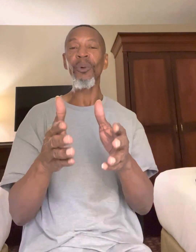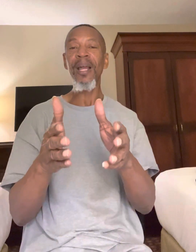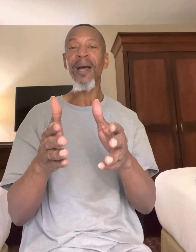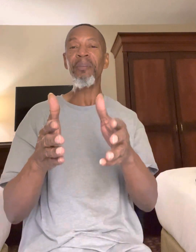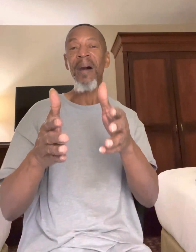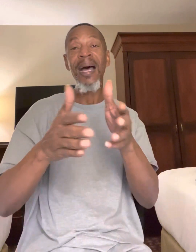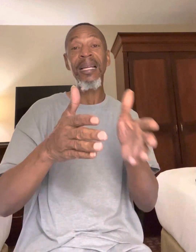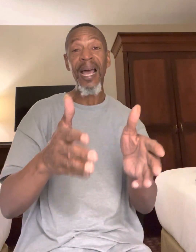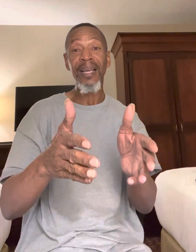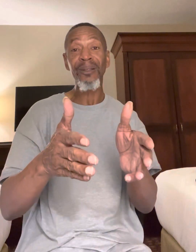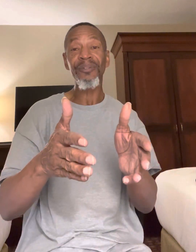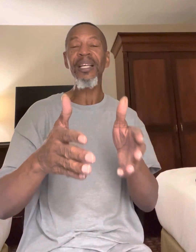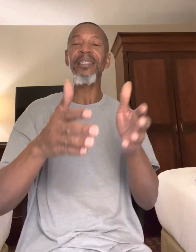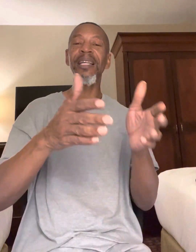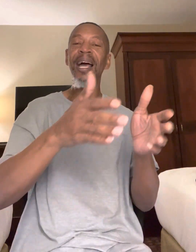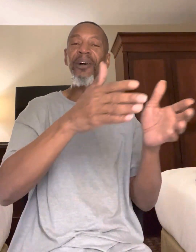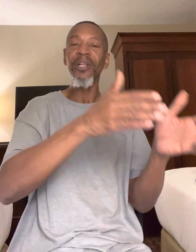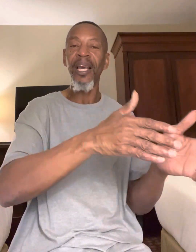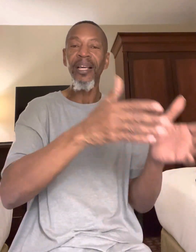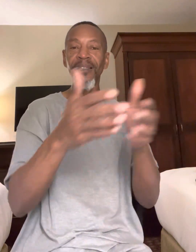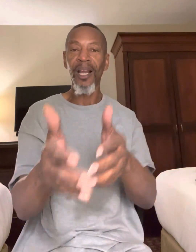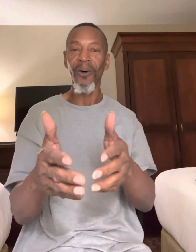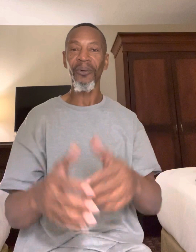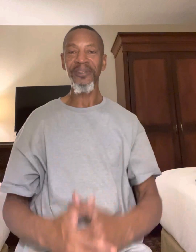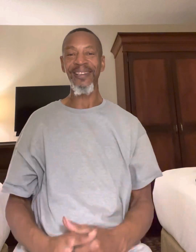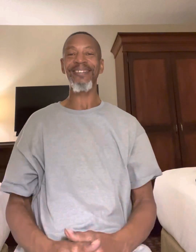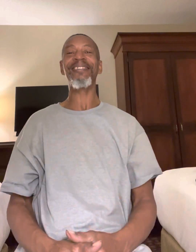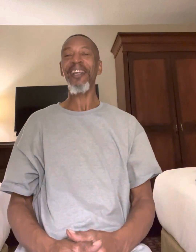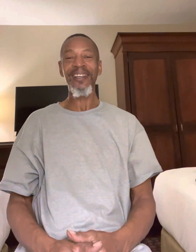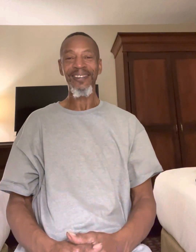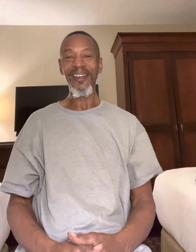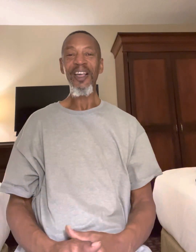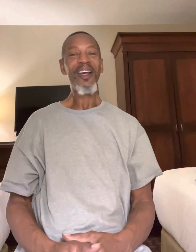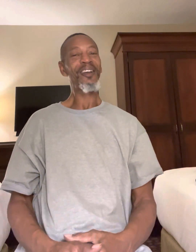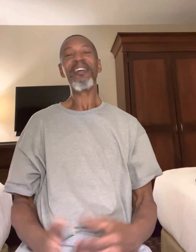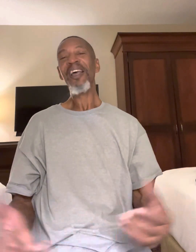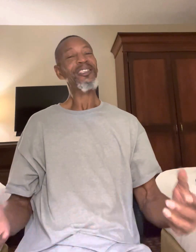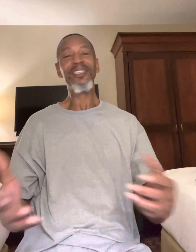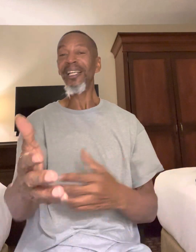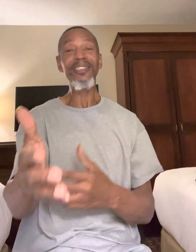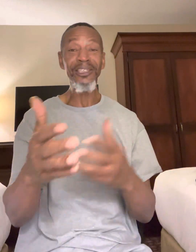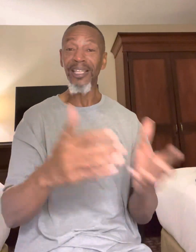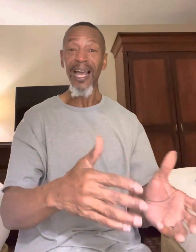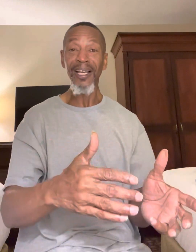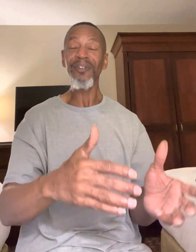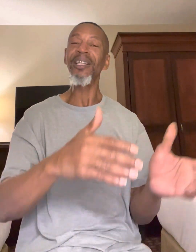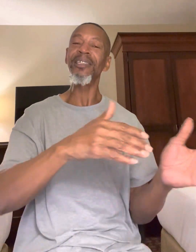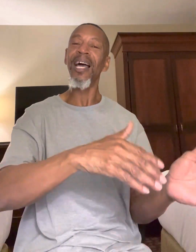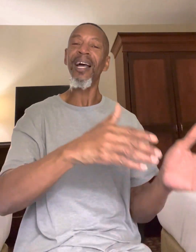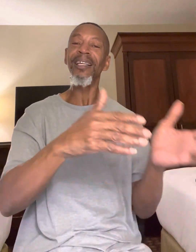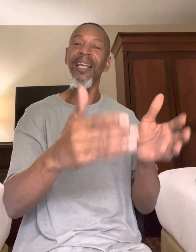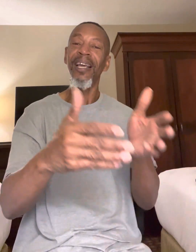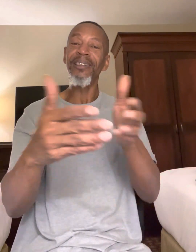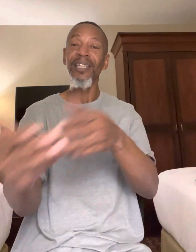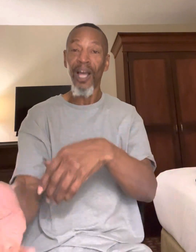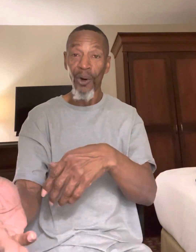now my life is now case law. See, Jesus' life is not case law.